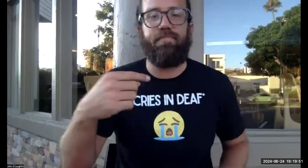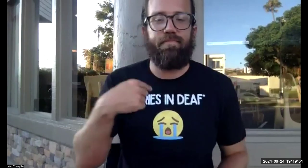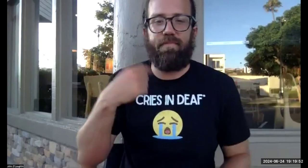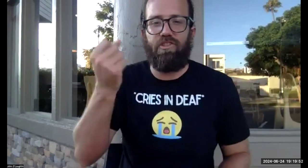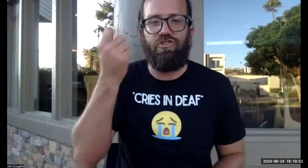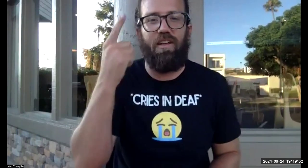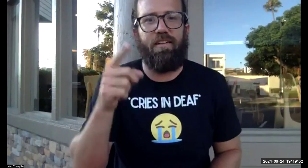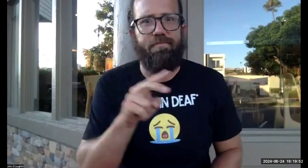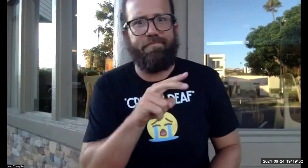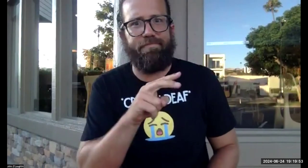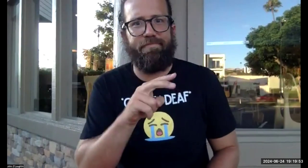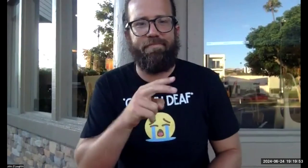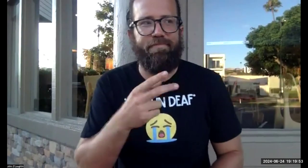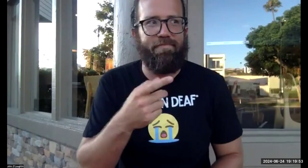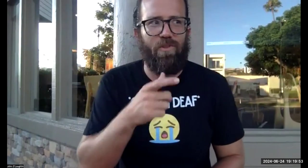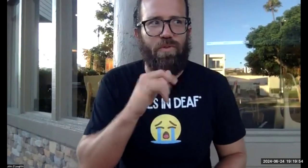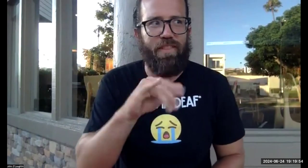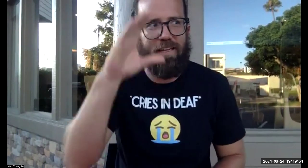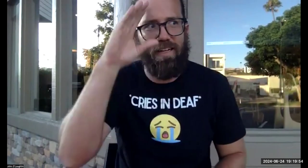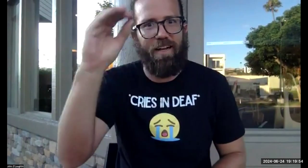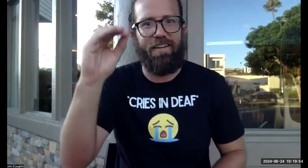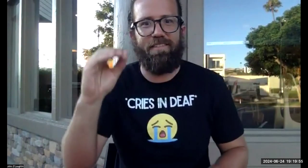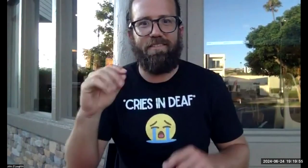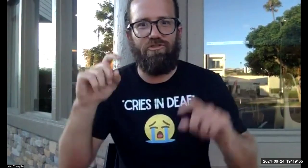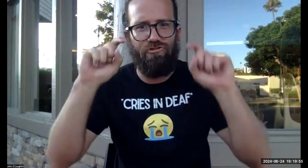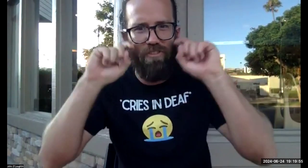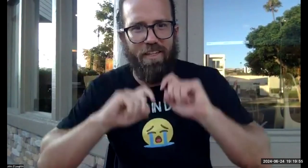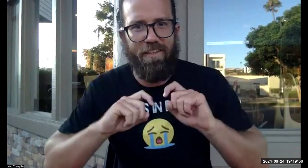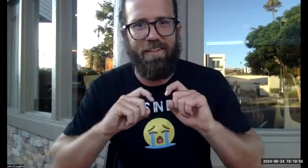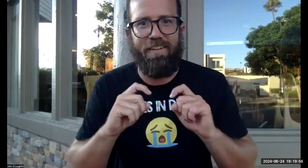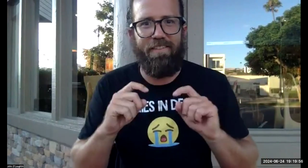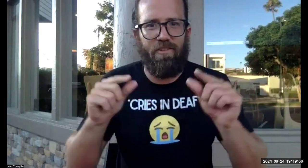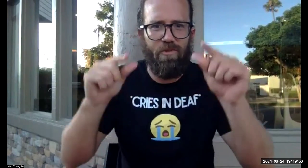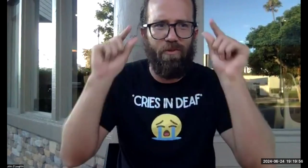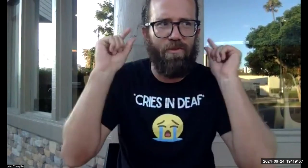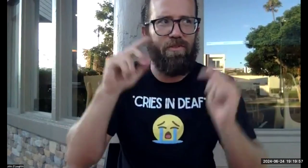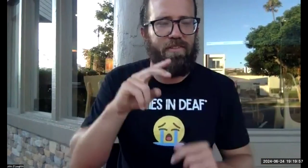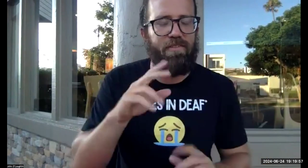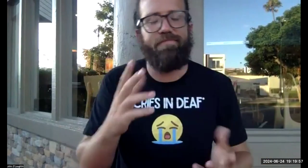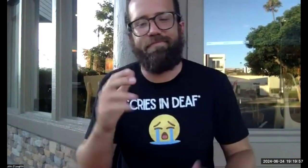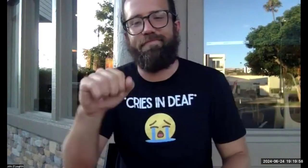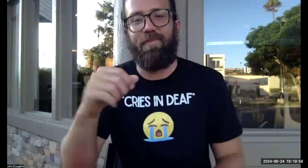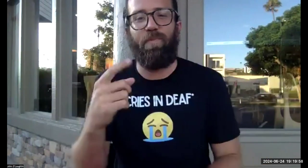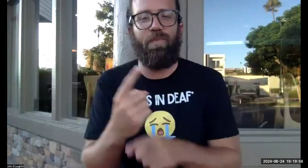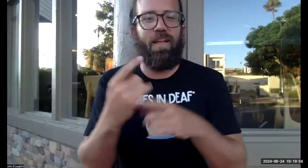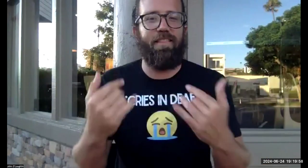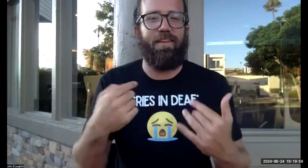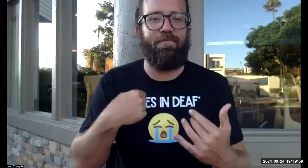And that's where you can find those lectures. You may not recognize that person who has shorter hair